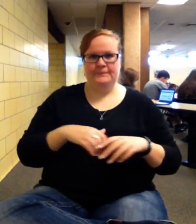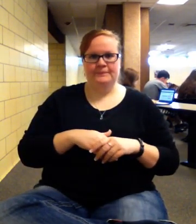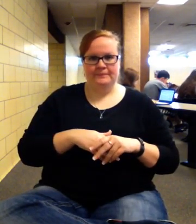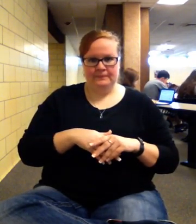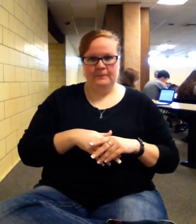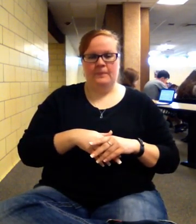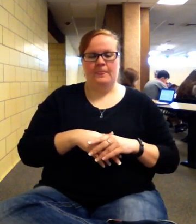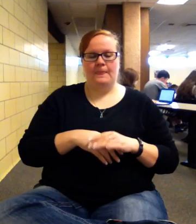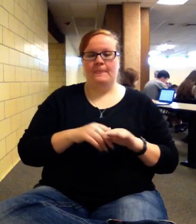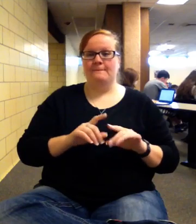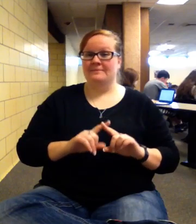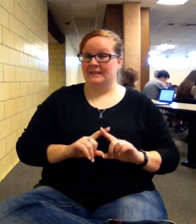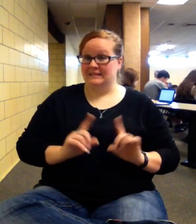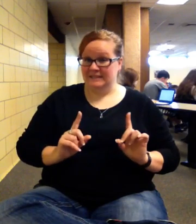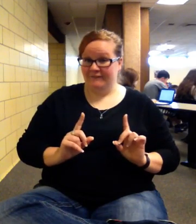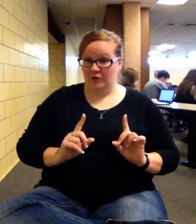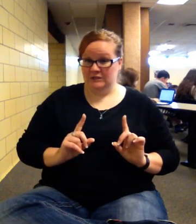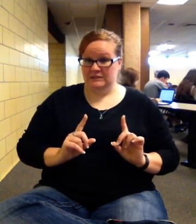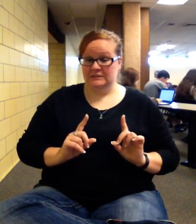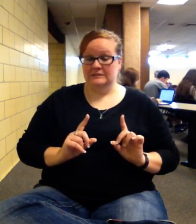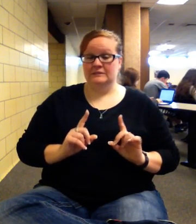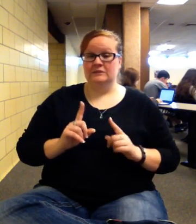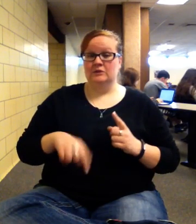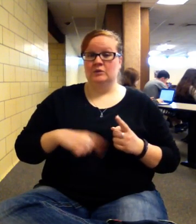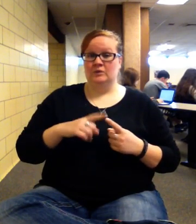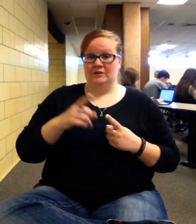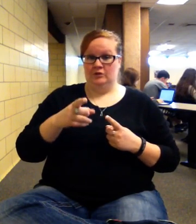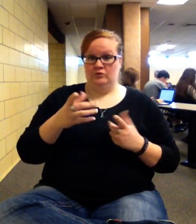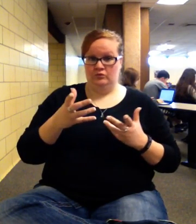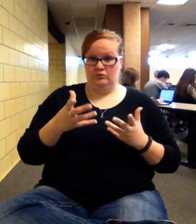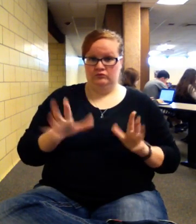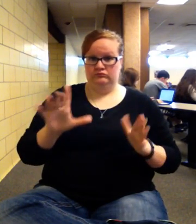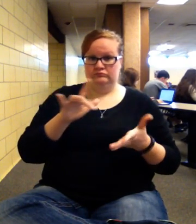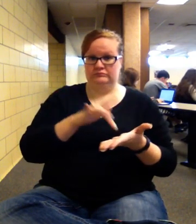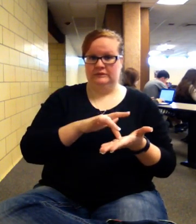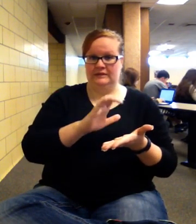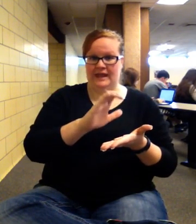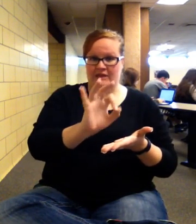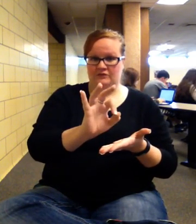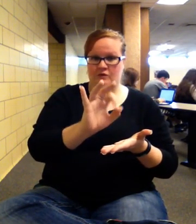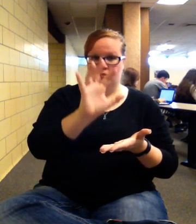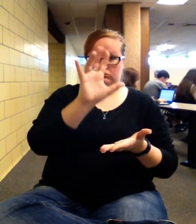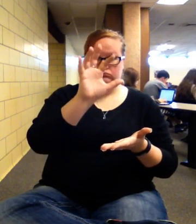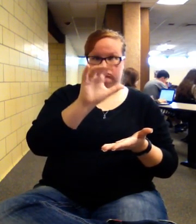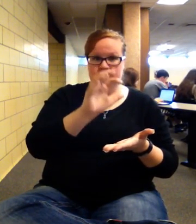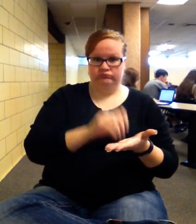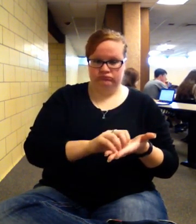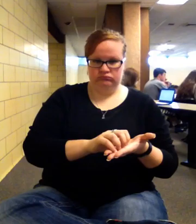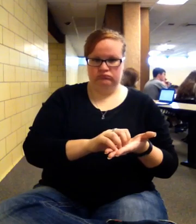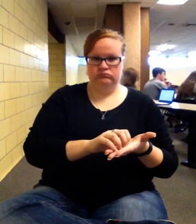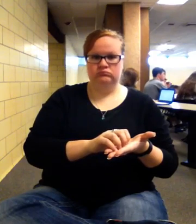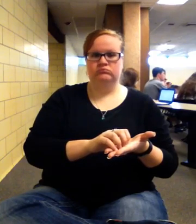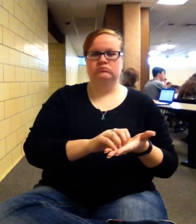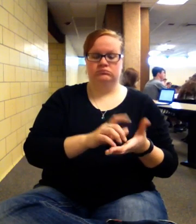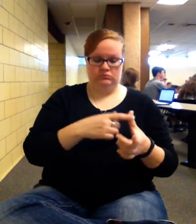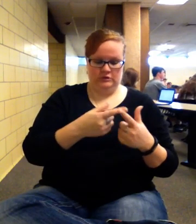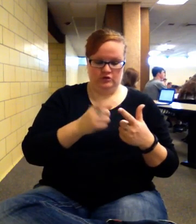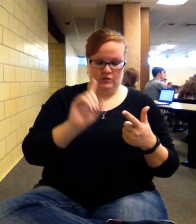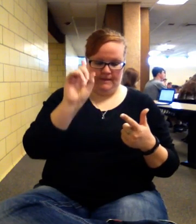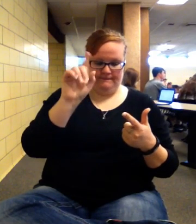The difference is now after you hit cash flow and get all of those in, again, remember your up and down arrow key you can